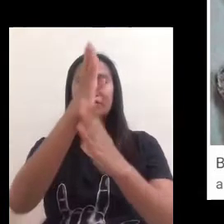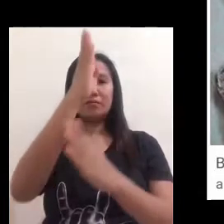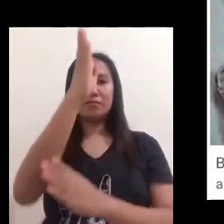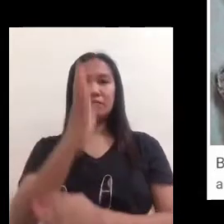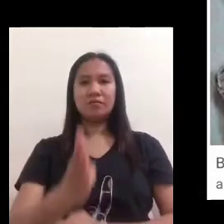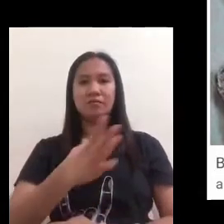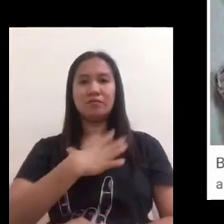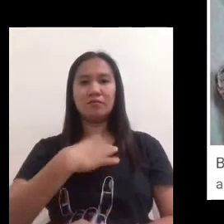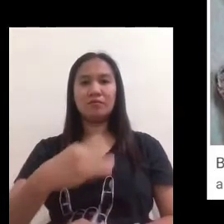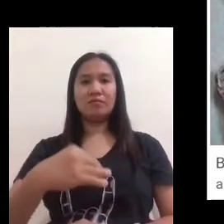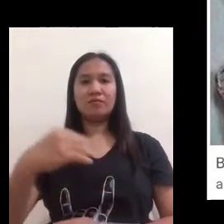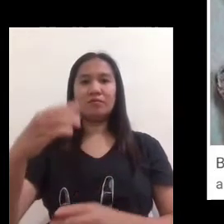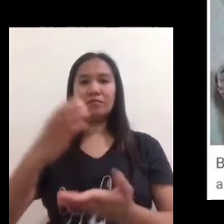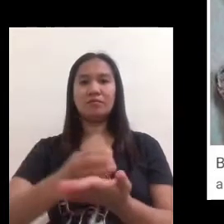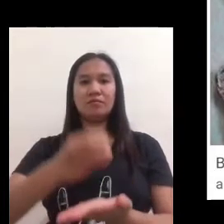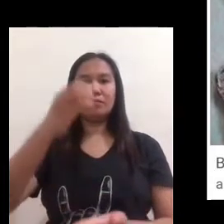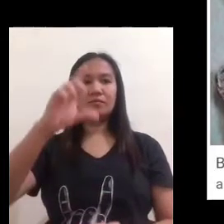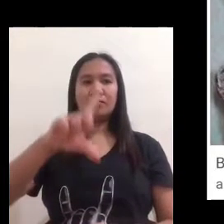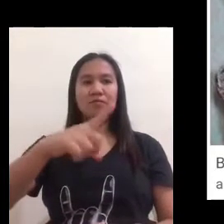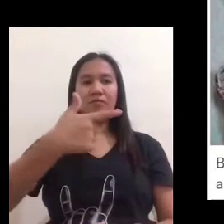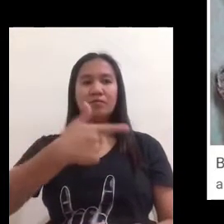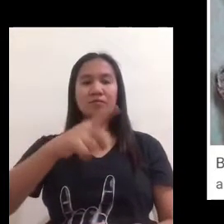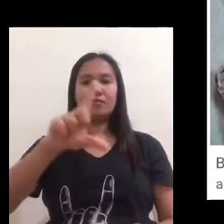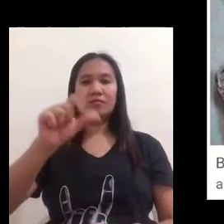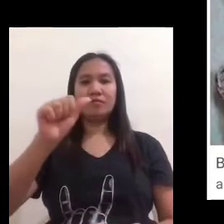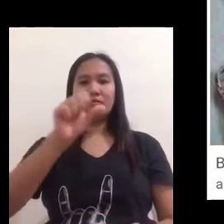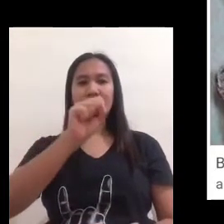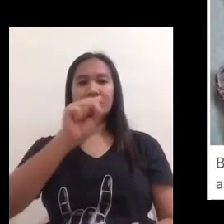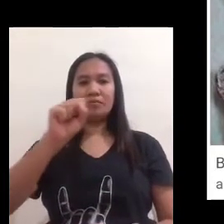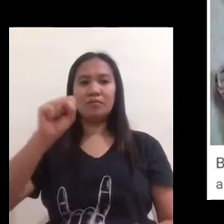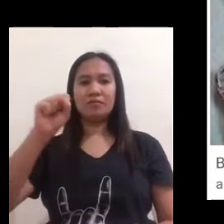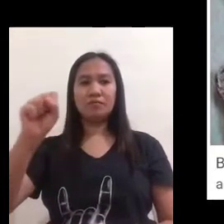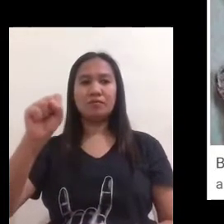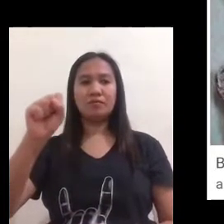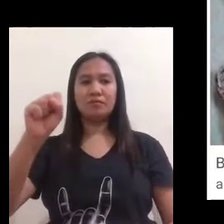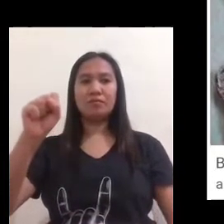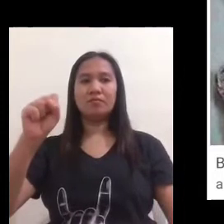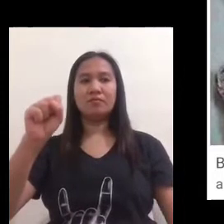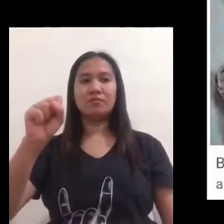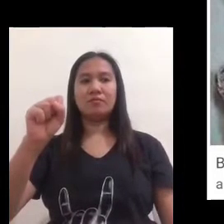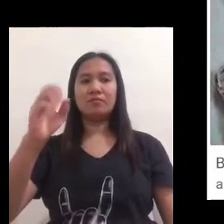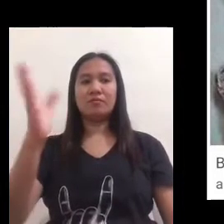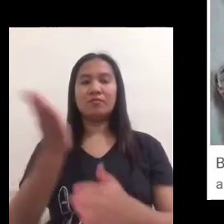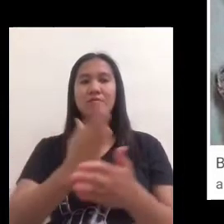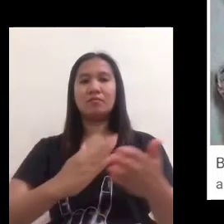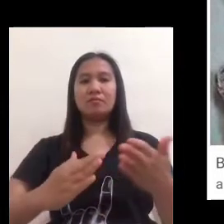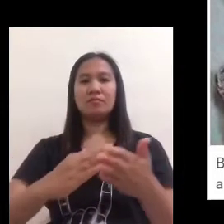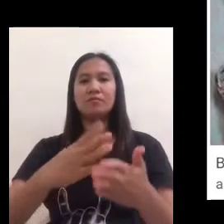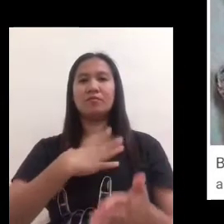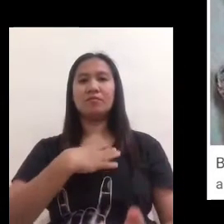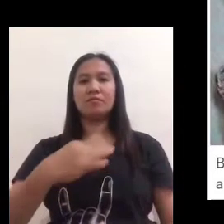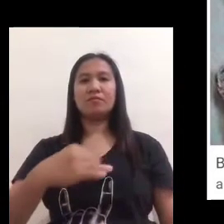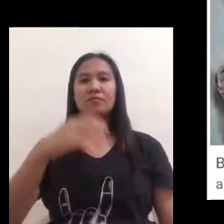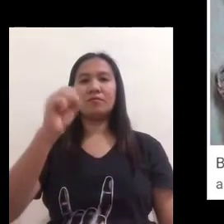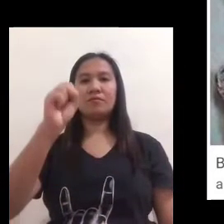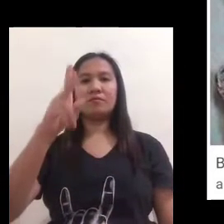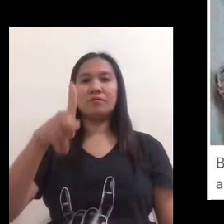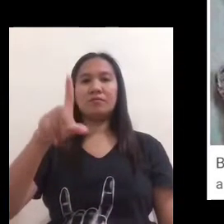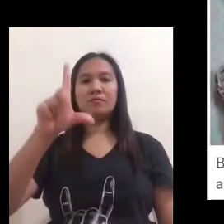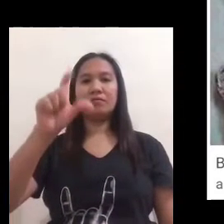break like a glass or probably into splinters or fibers and that